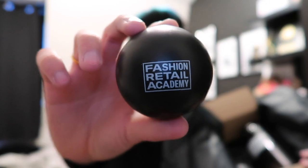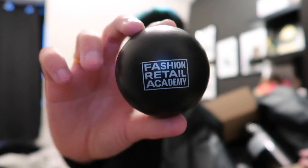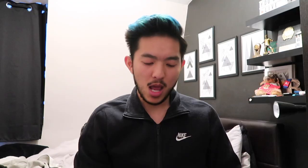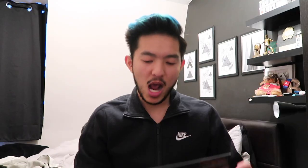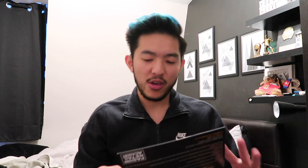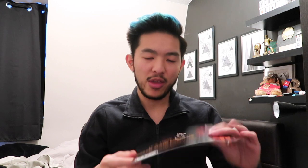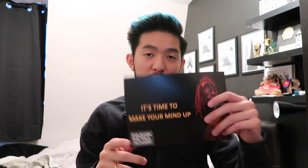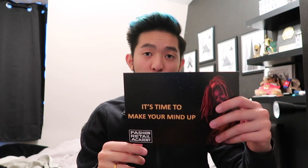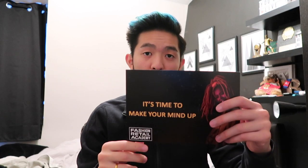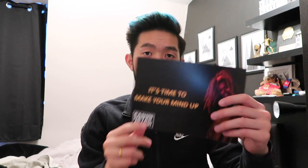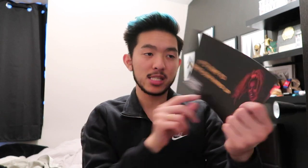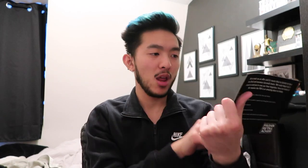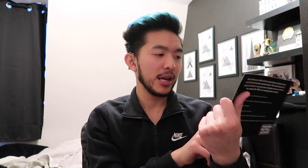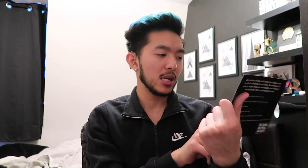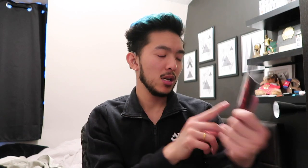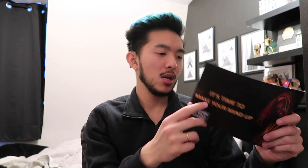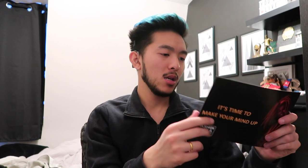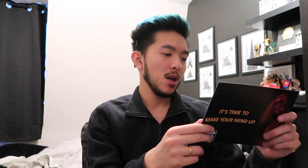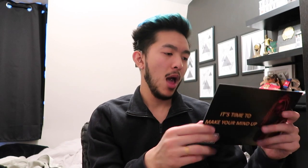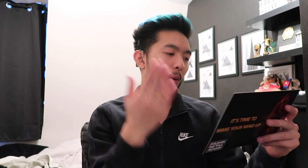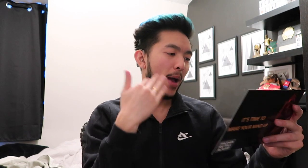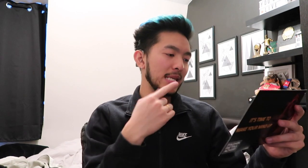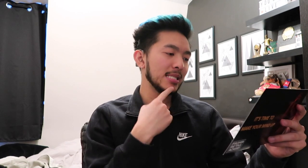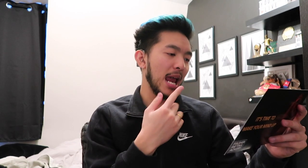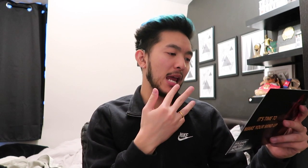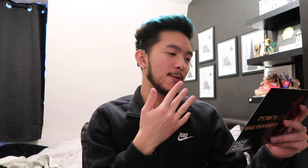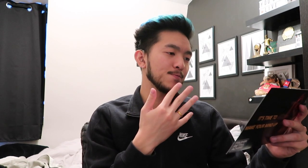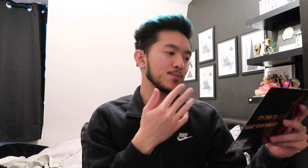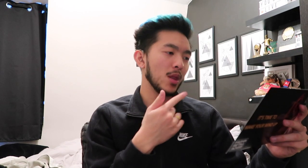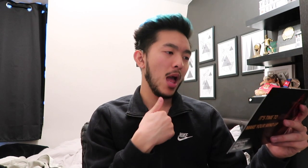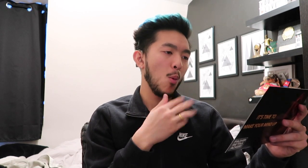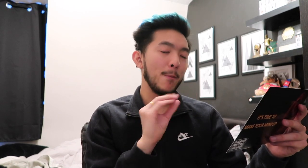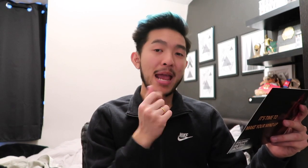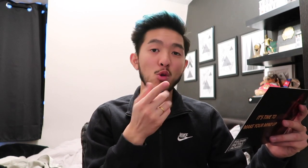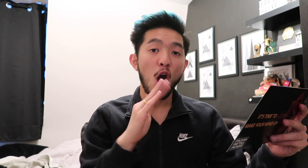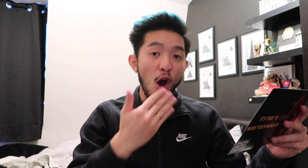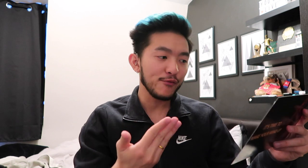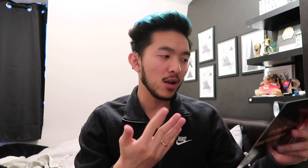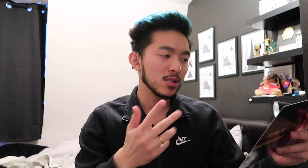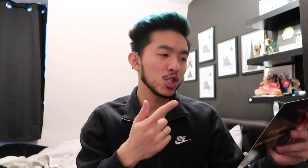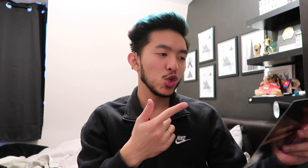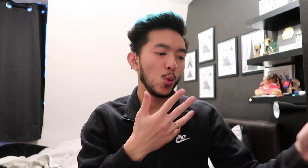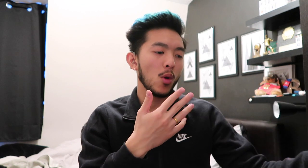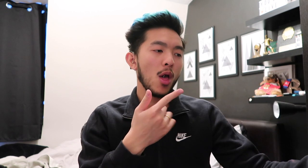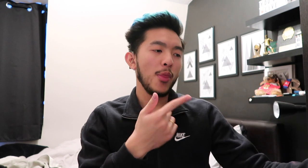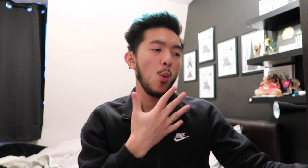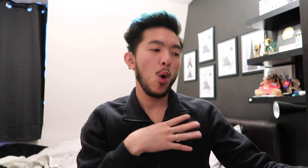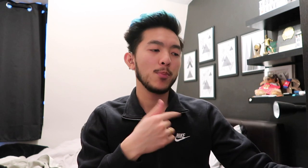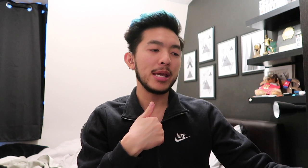And then this one is fine. But by saying, we pay your heart for you, there won't be